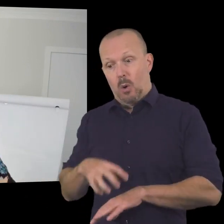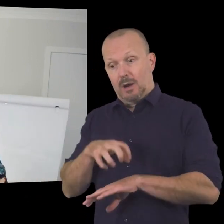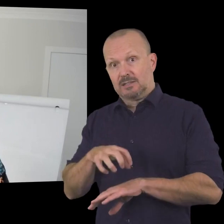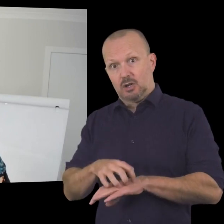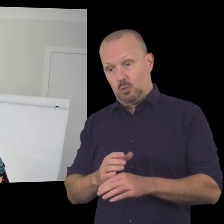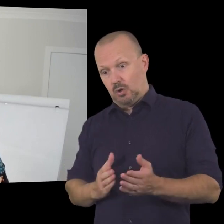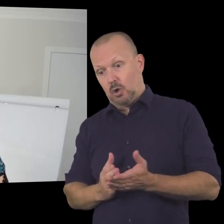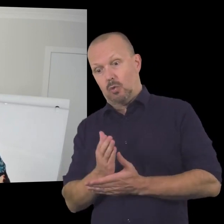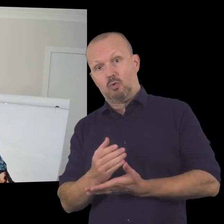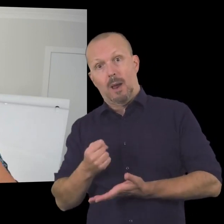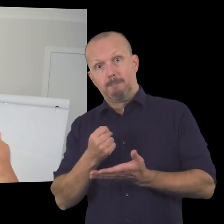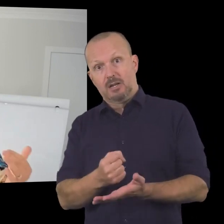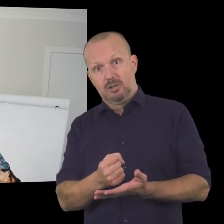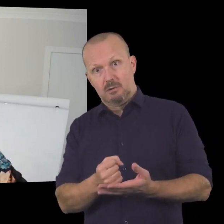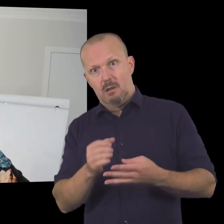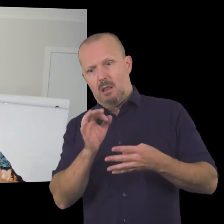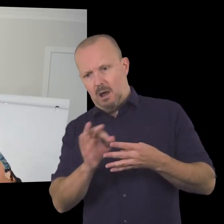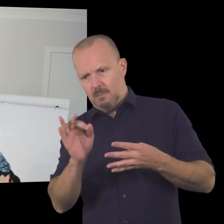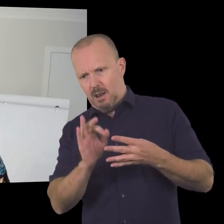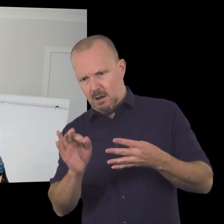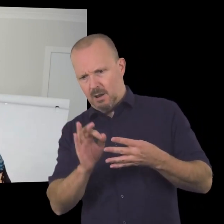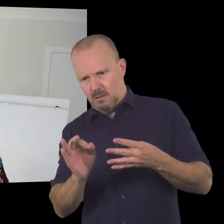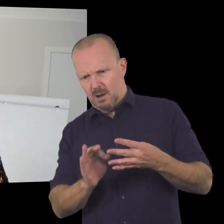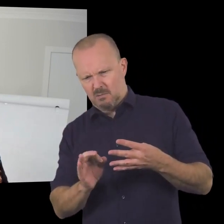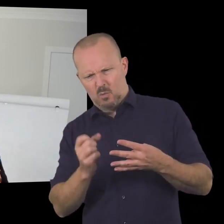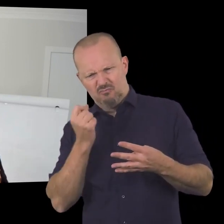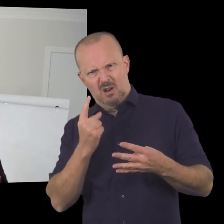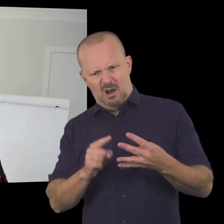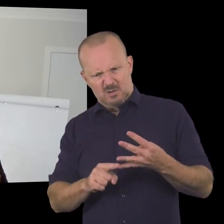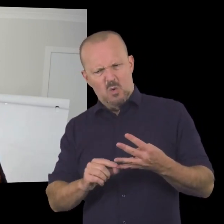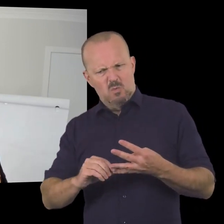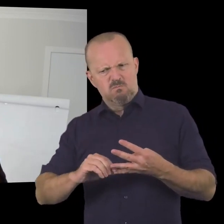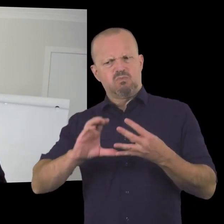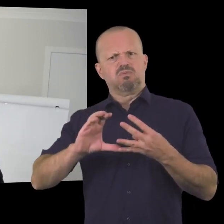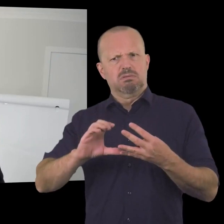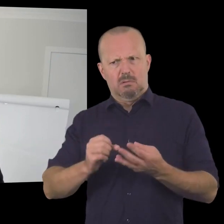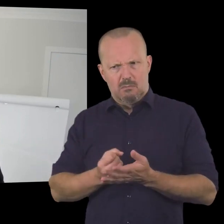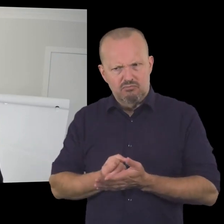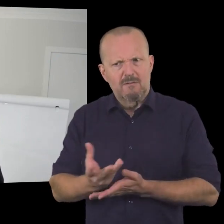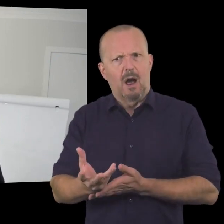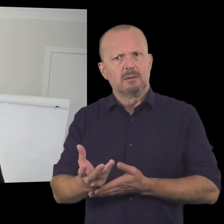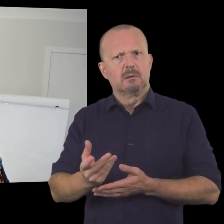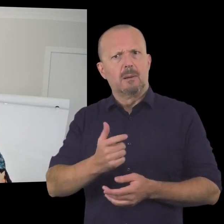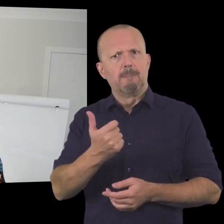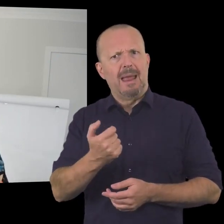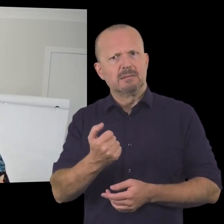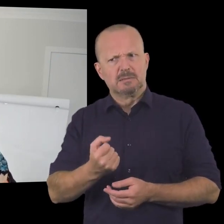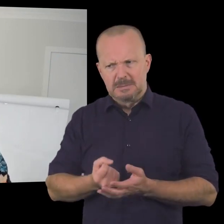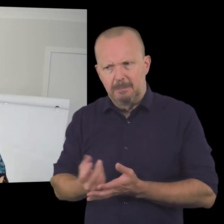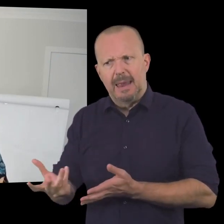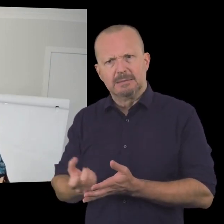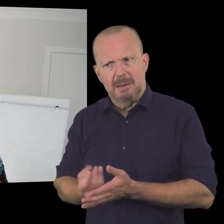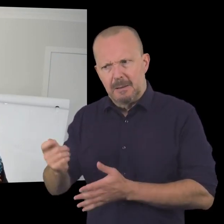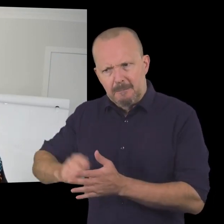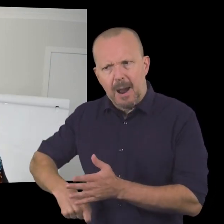exercise around our budget walking through our budget line by line by line uh we realized that there was quite a bit of money that we were spending on